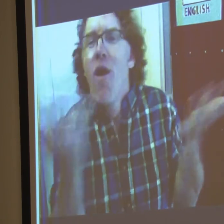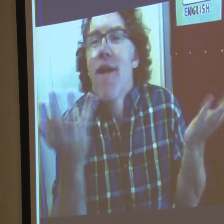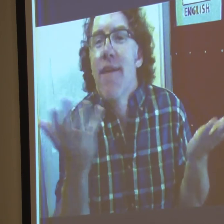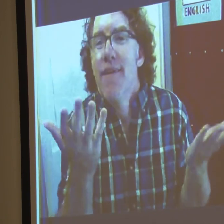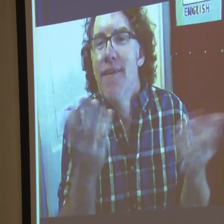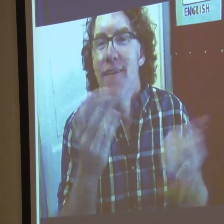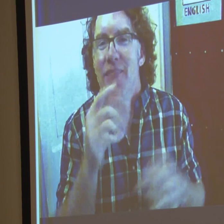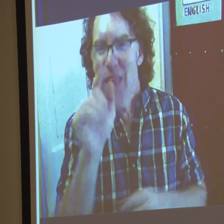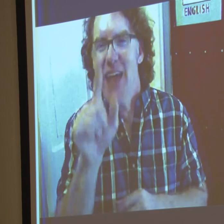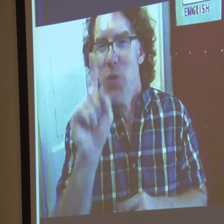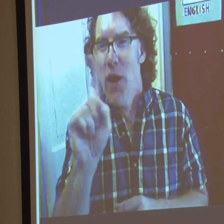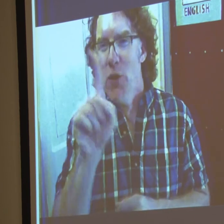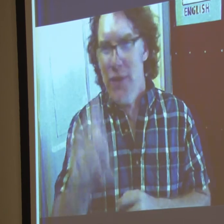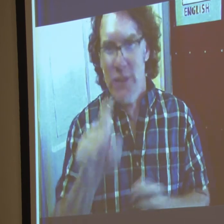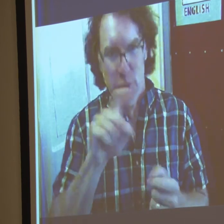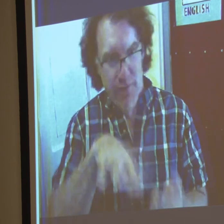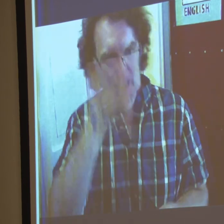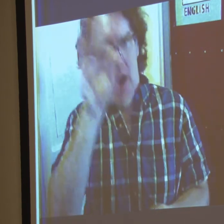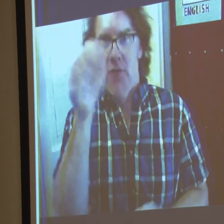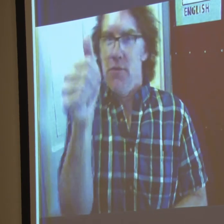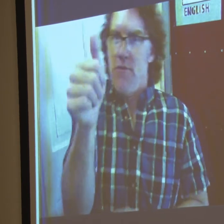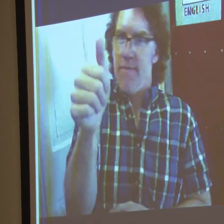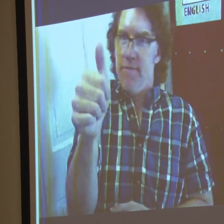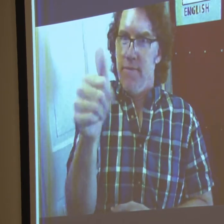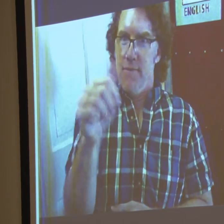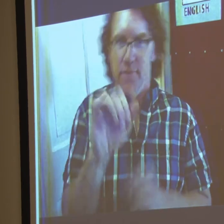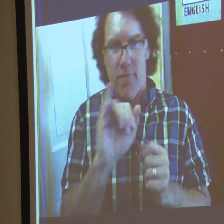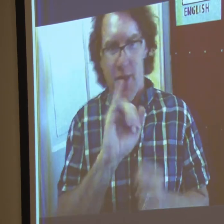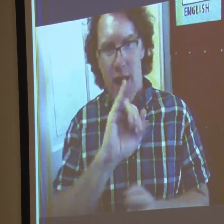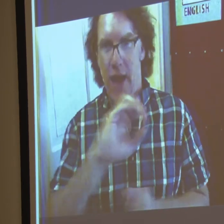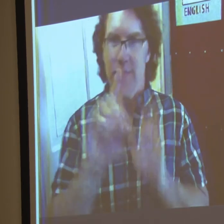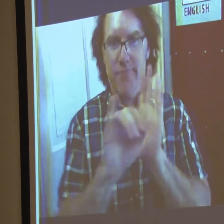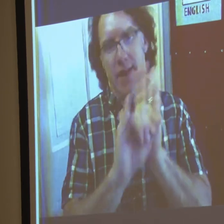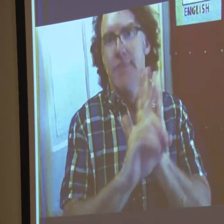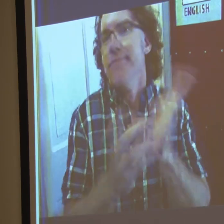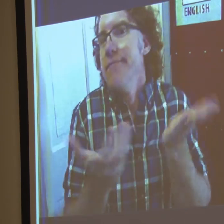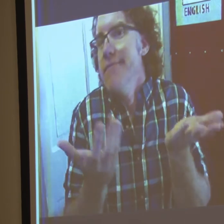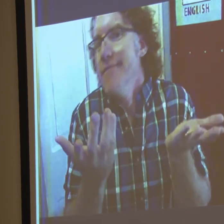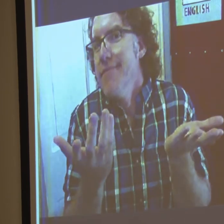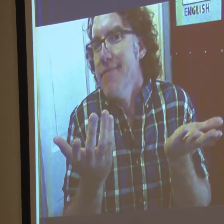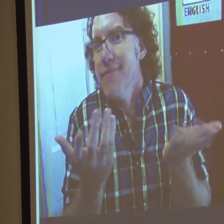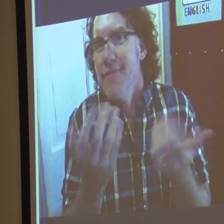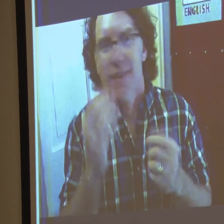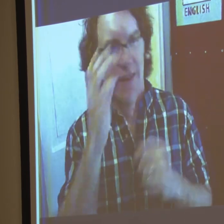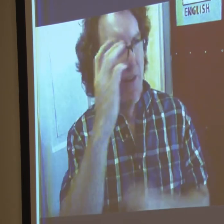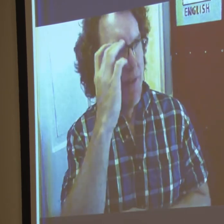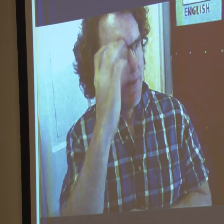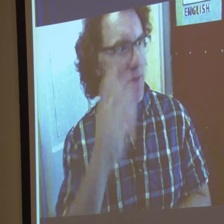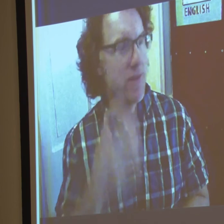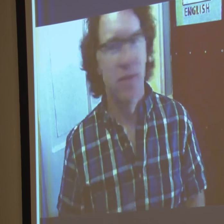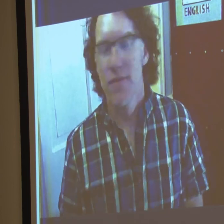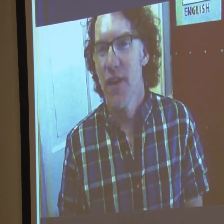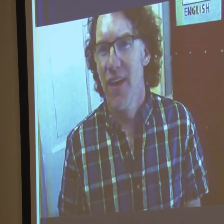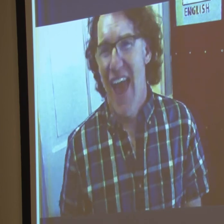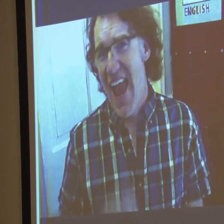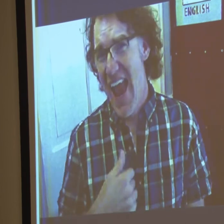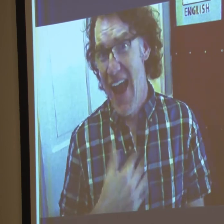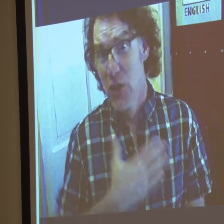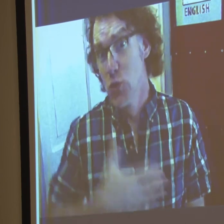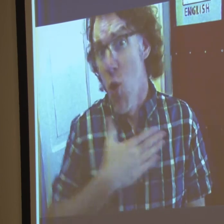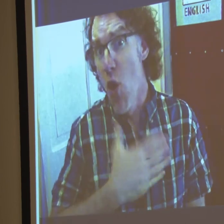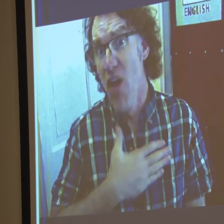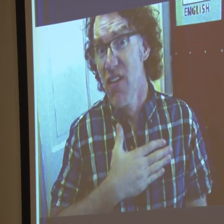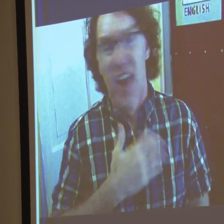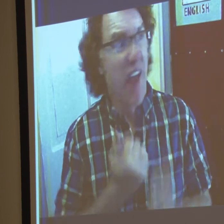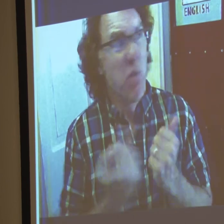sign? That's what you need to find for yourself. What is your identity? How do you